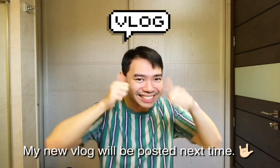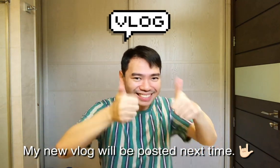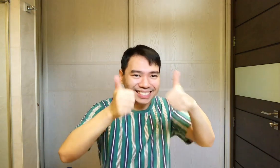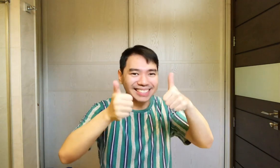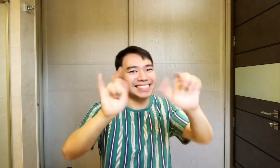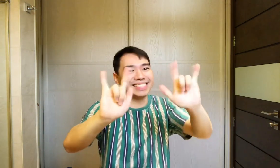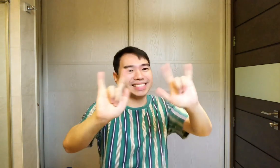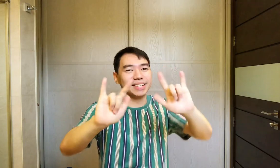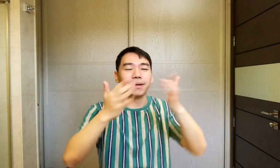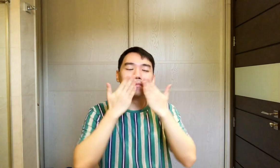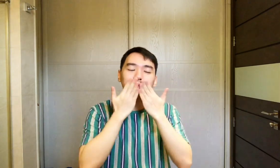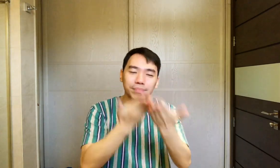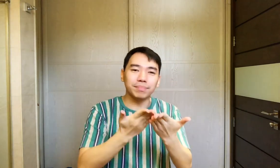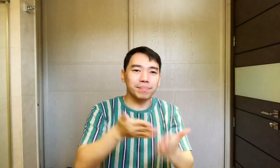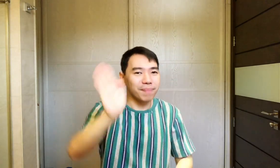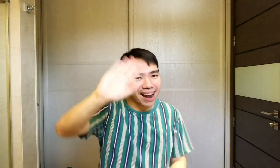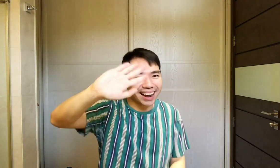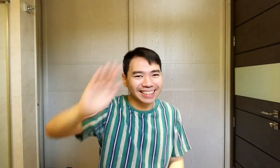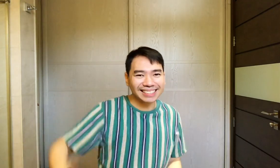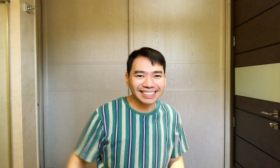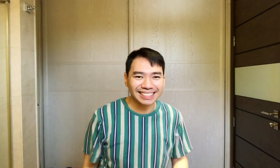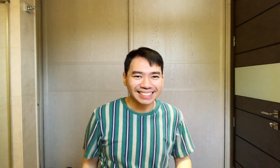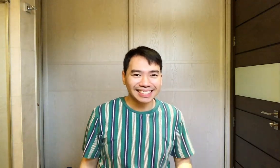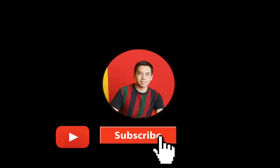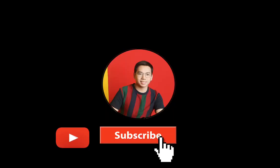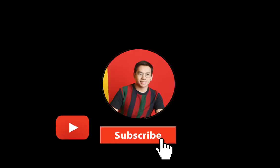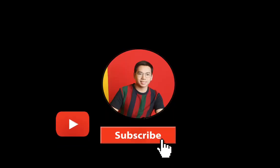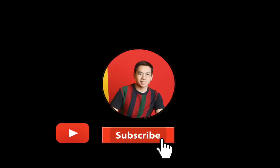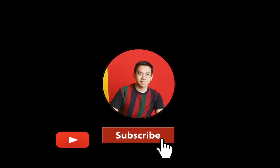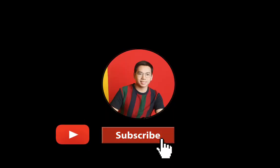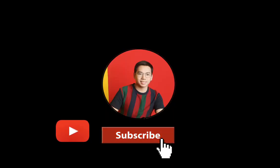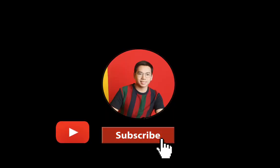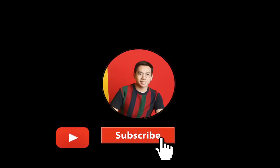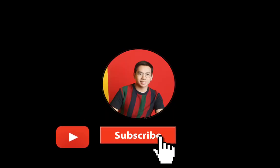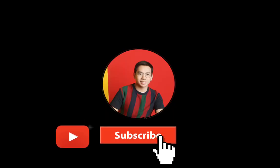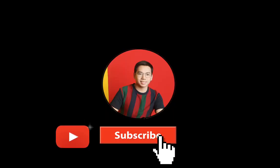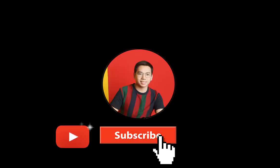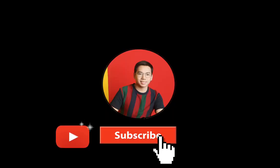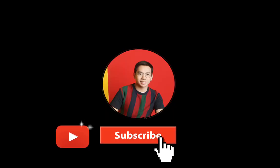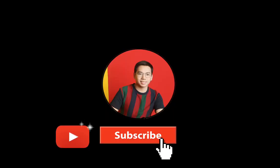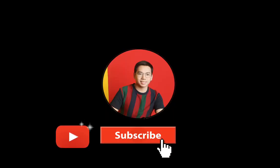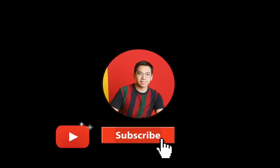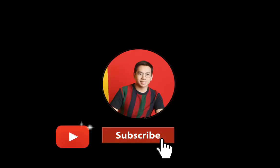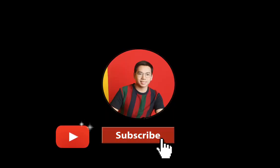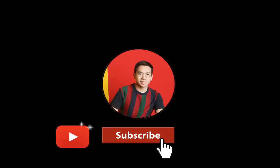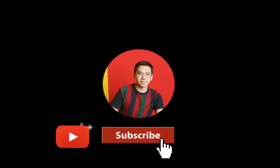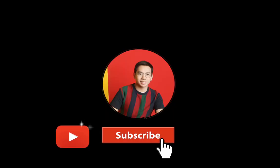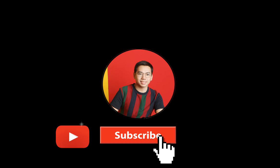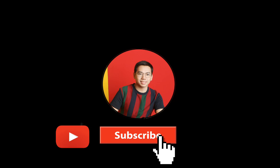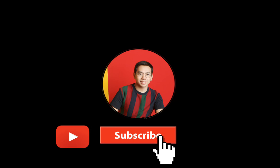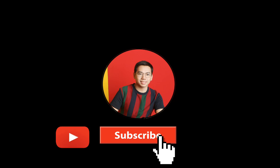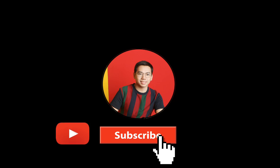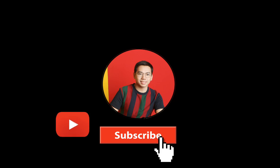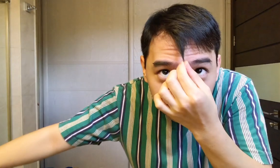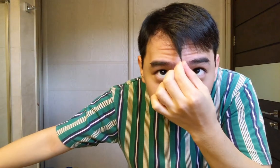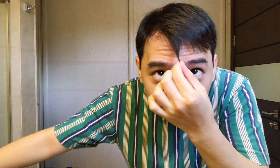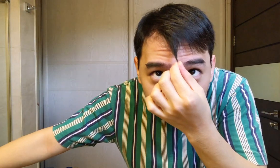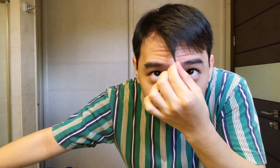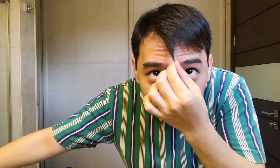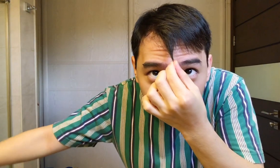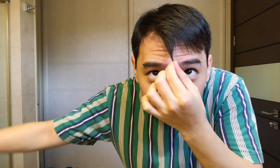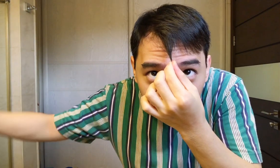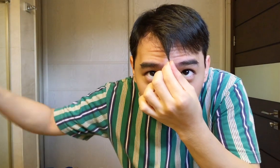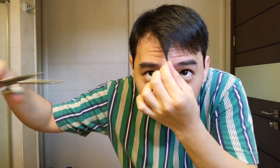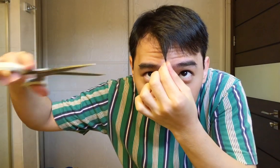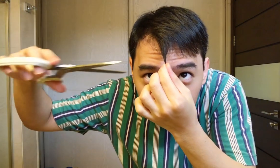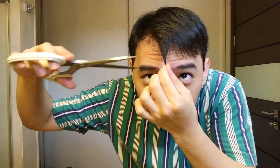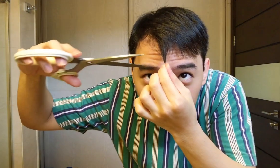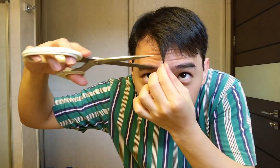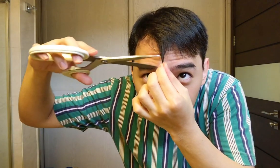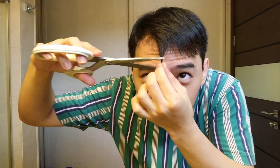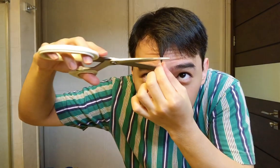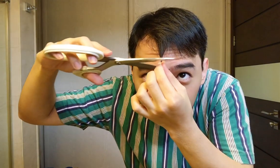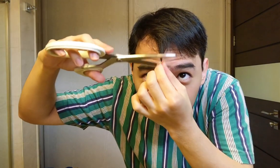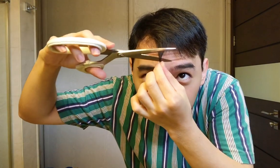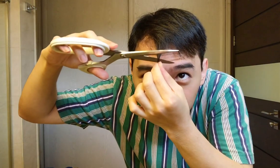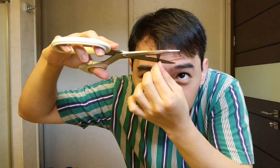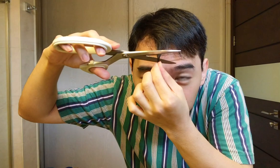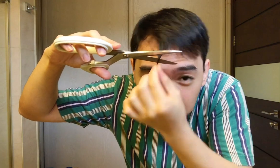for